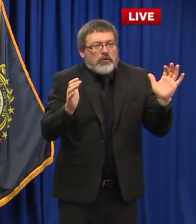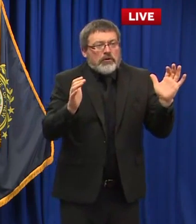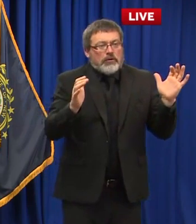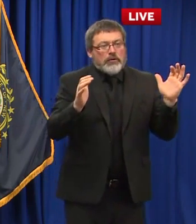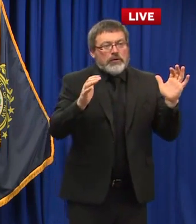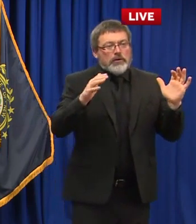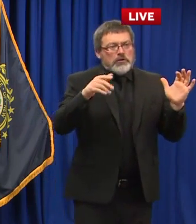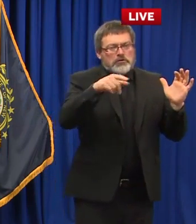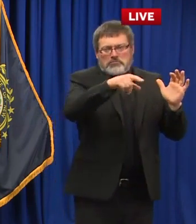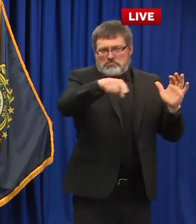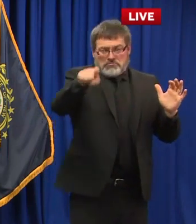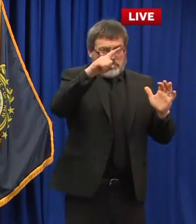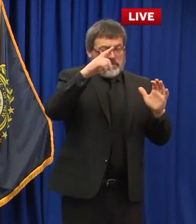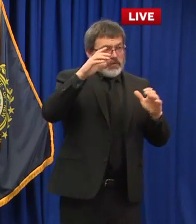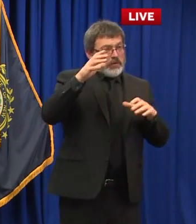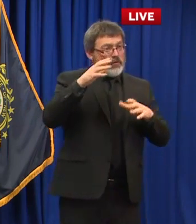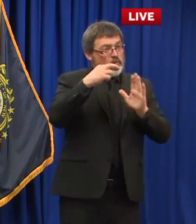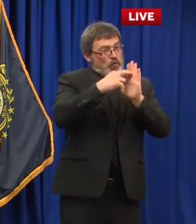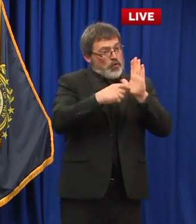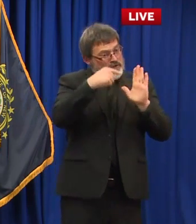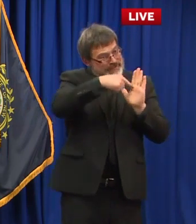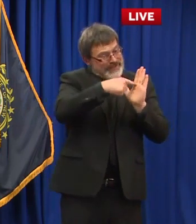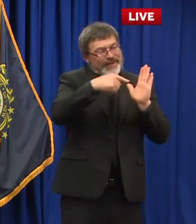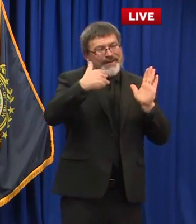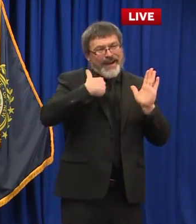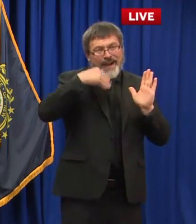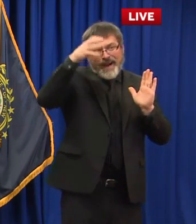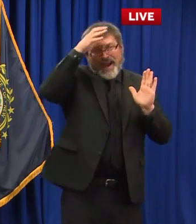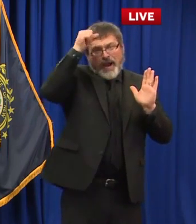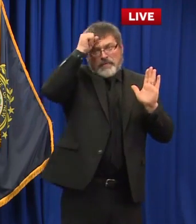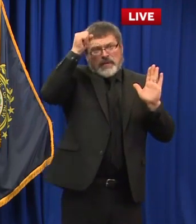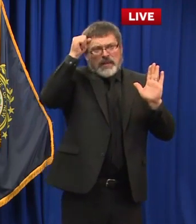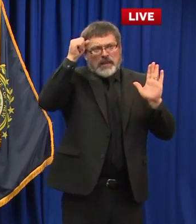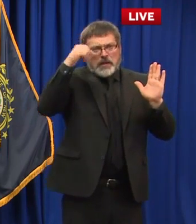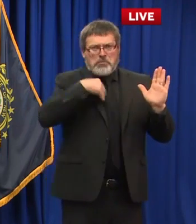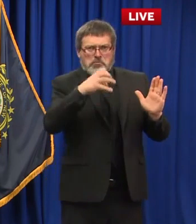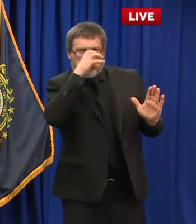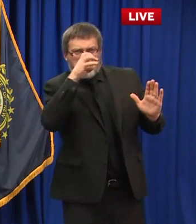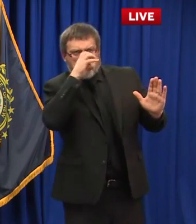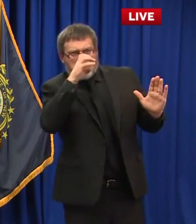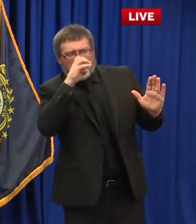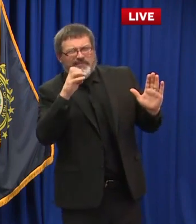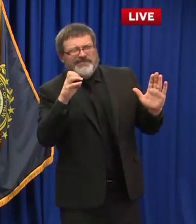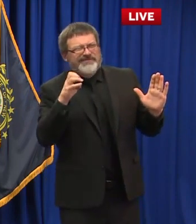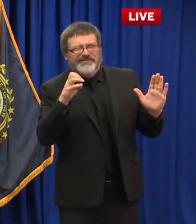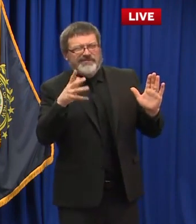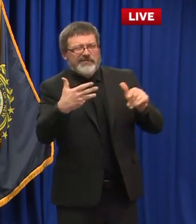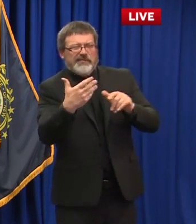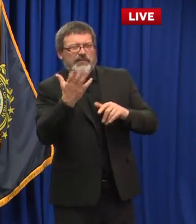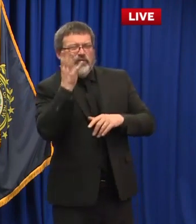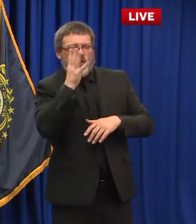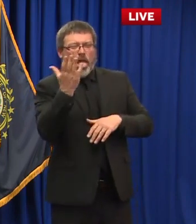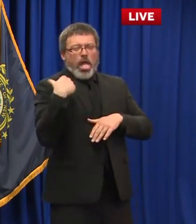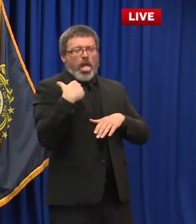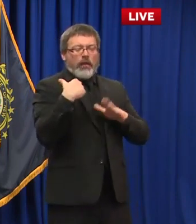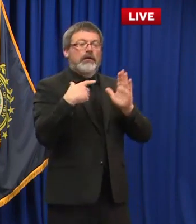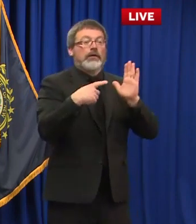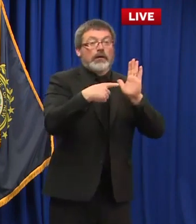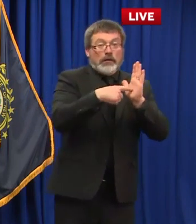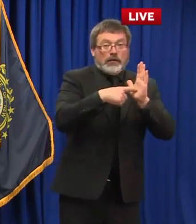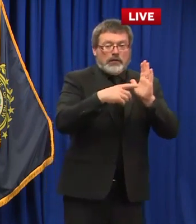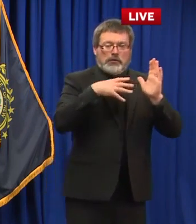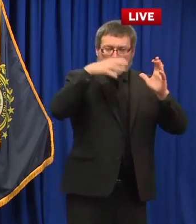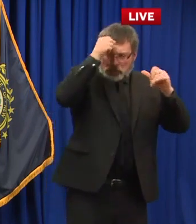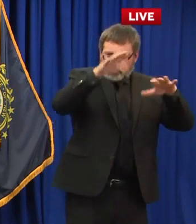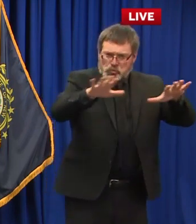steps down the road if you're too restrictive and it becomes impractical it becomes a joke we take these guidelines very very seriously and we look at them from a very